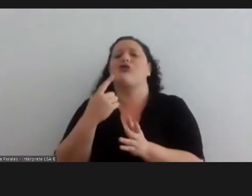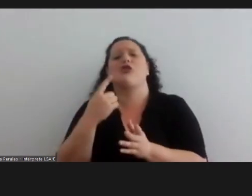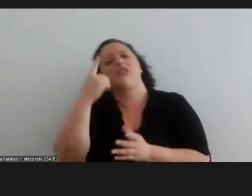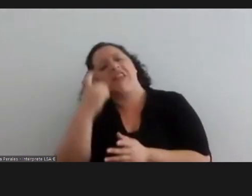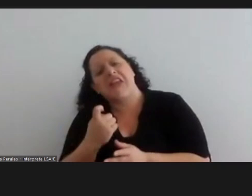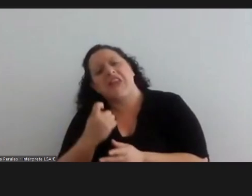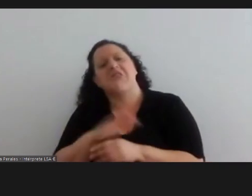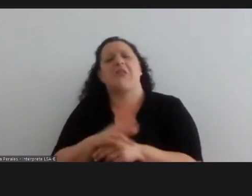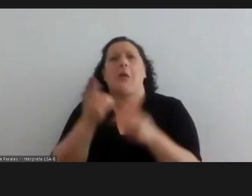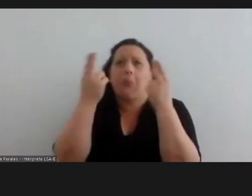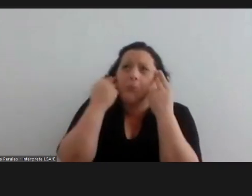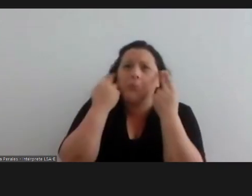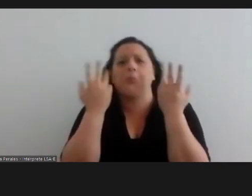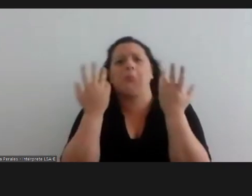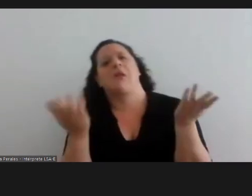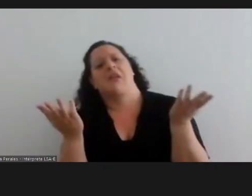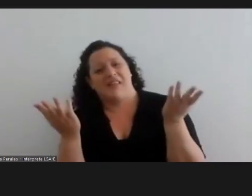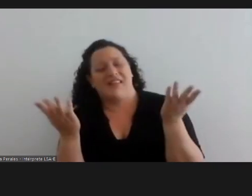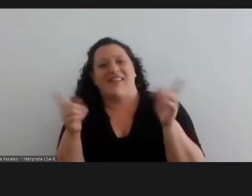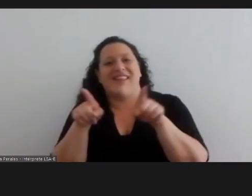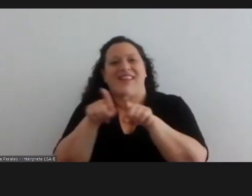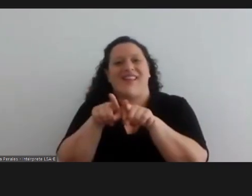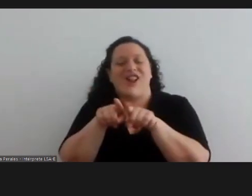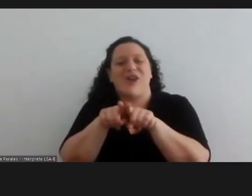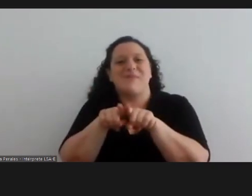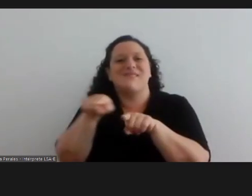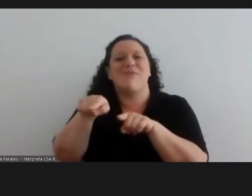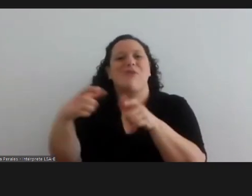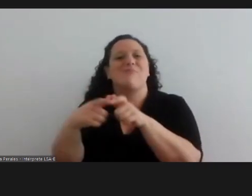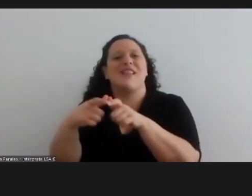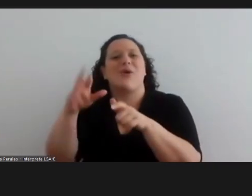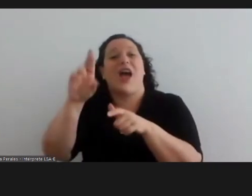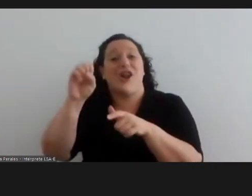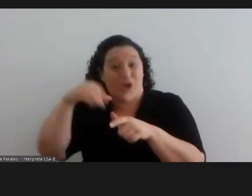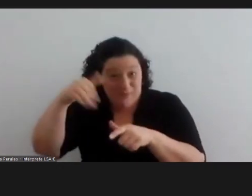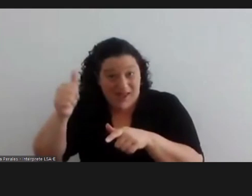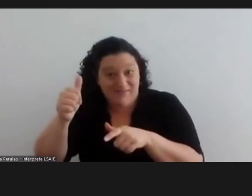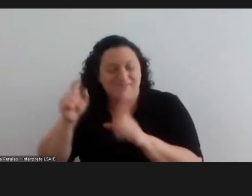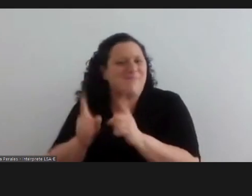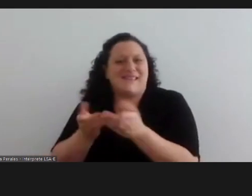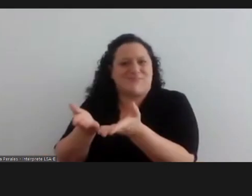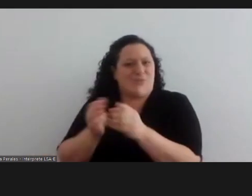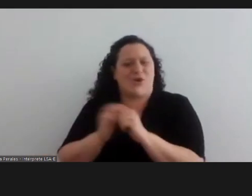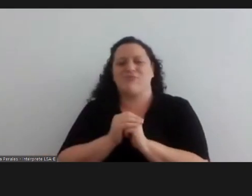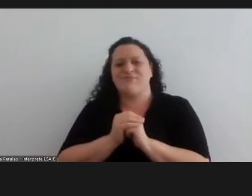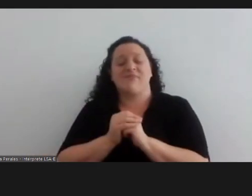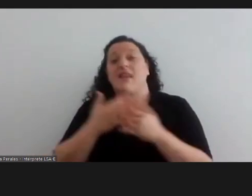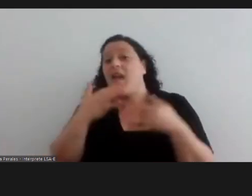people that won't reveal like what happened with roma from the film